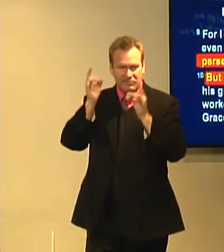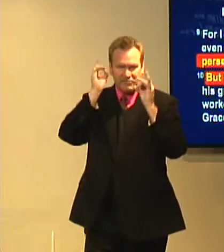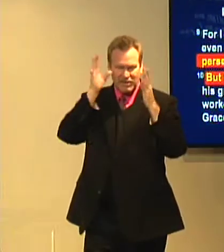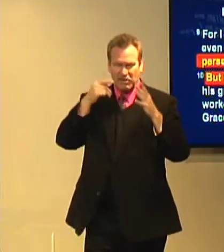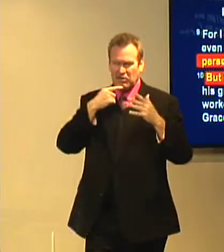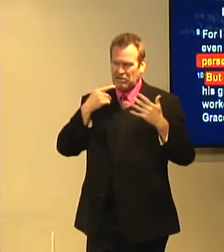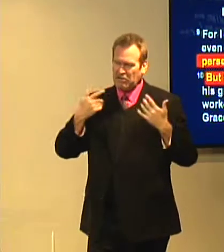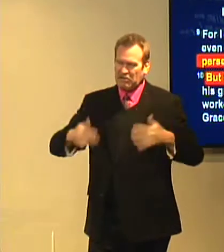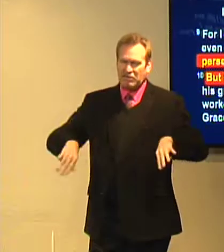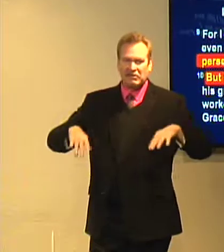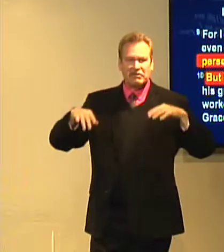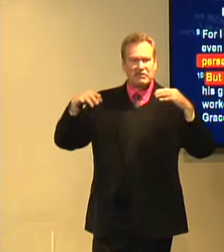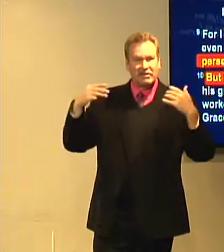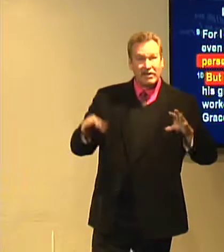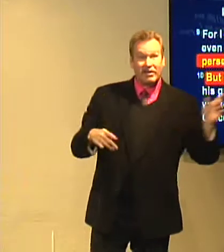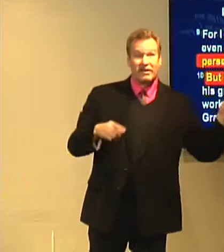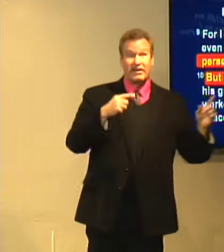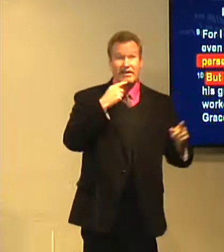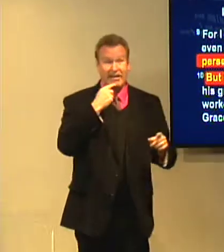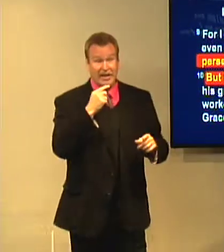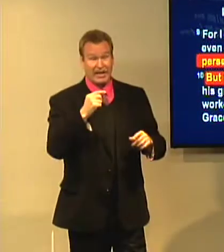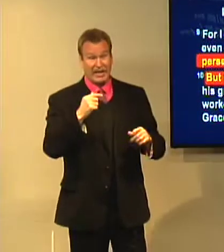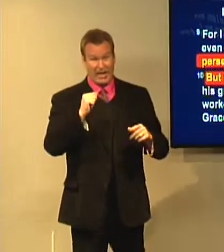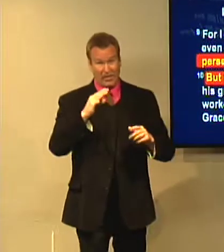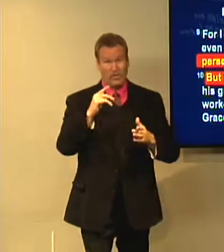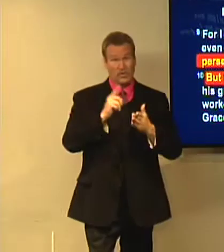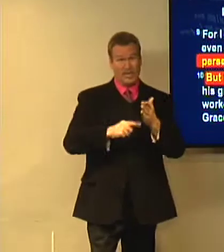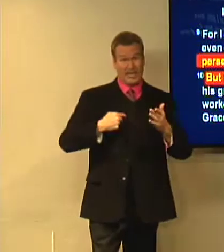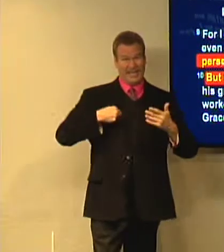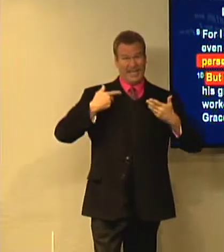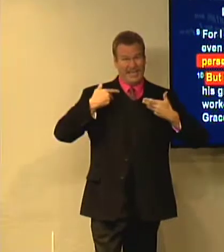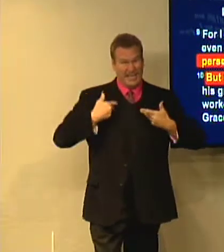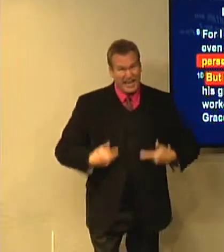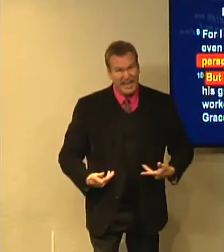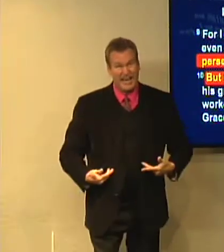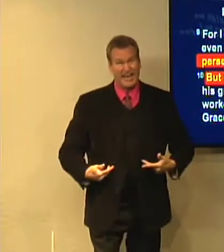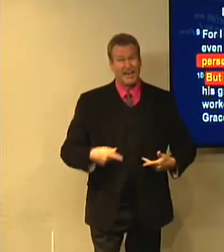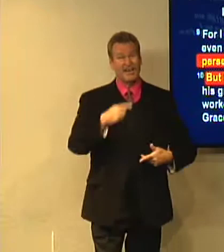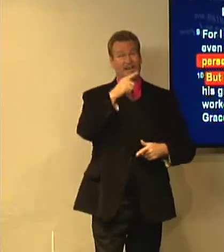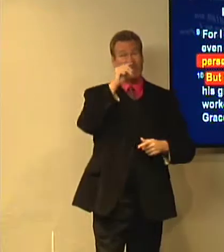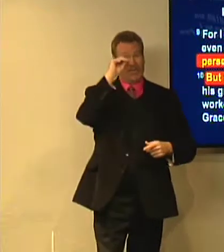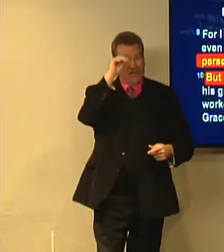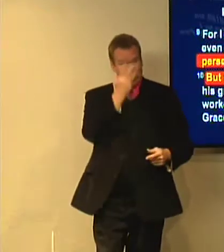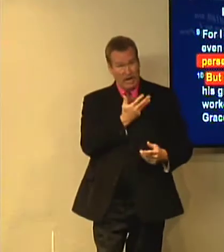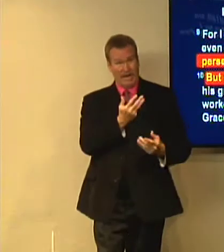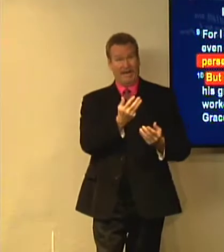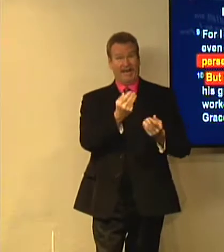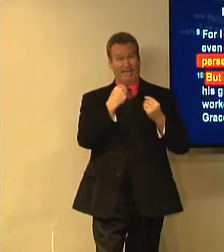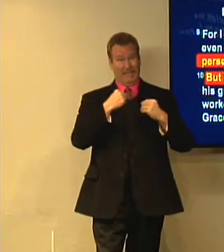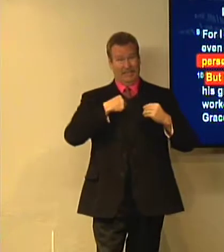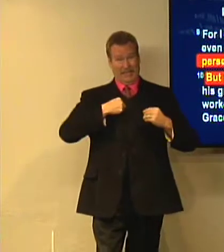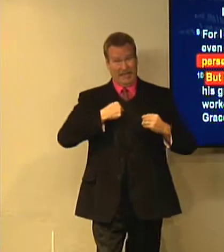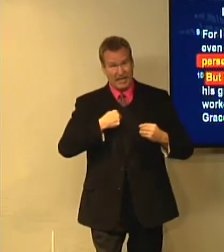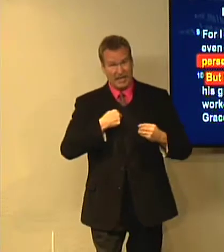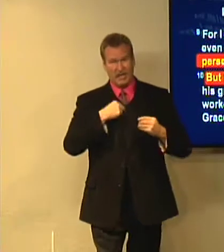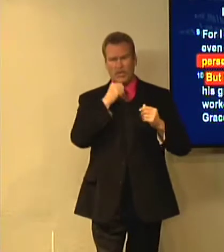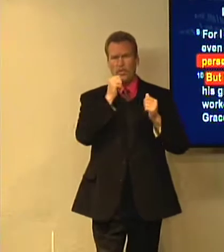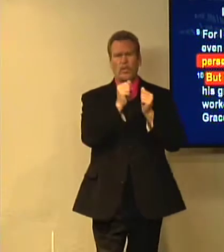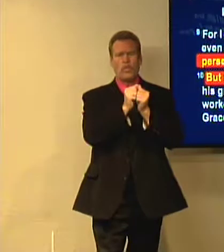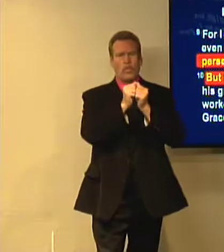They acted certain, needless to say, when they had converted and accepted Christ. But he goes on to say that I am the least of the